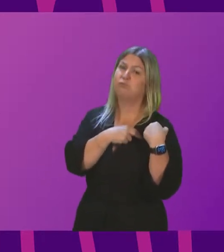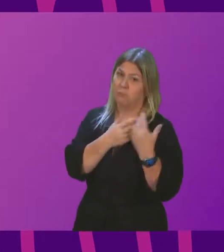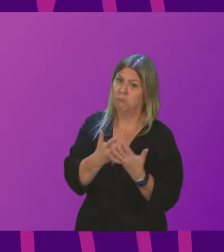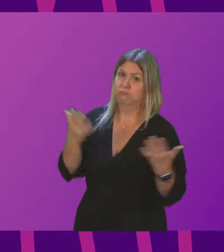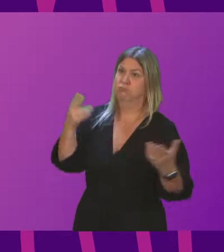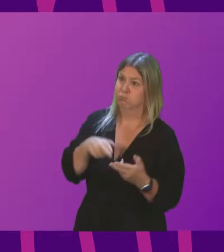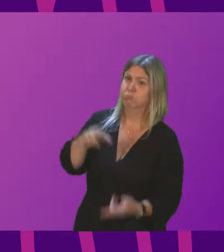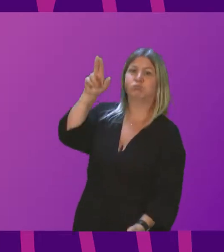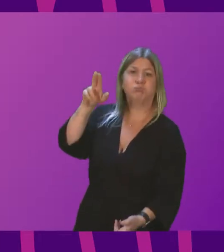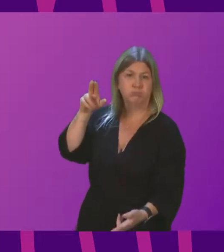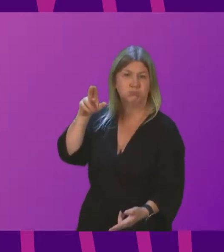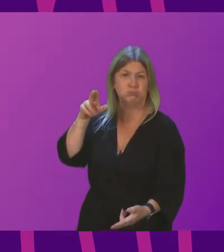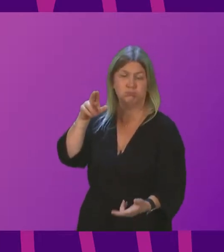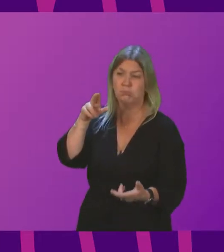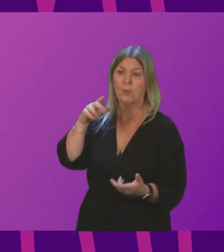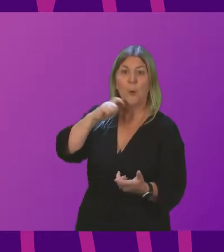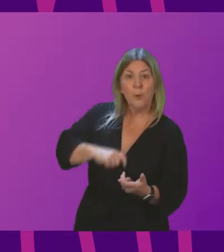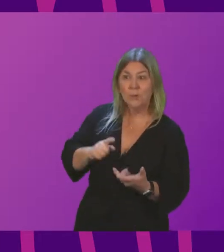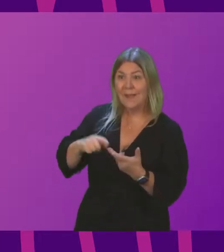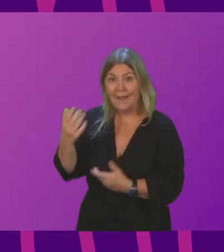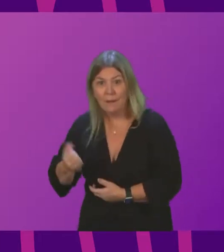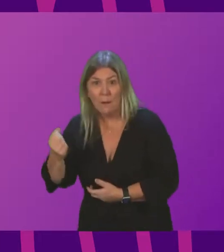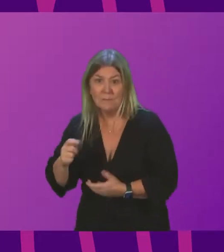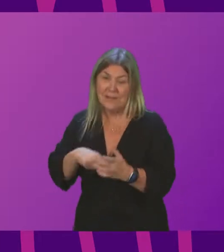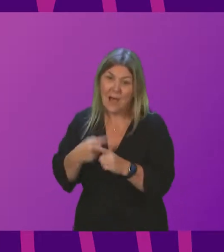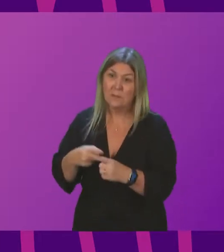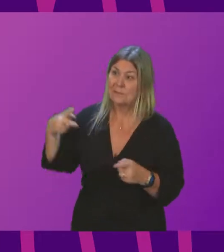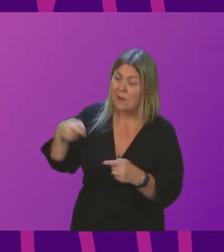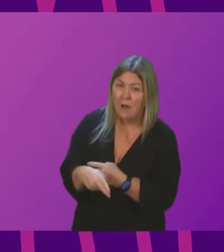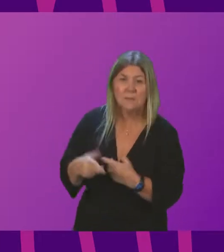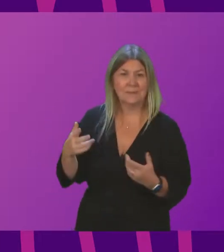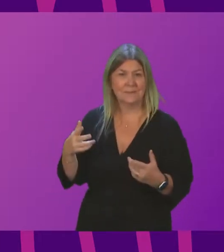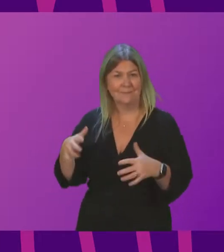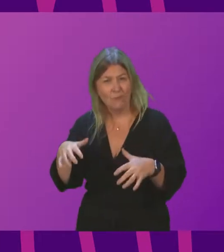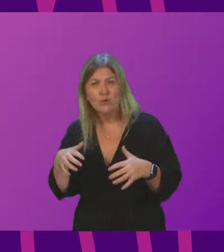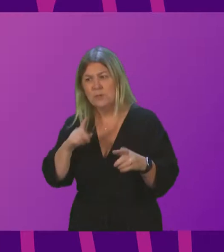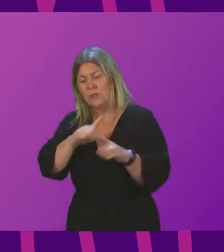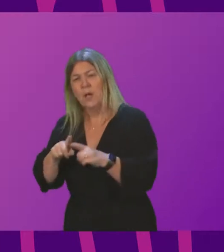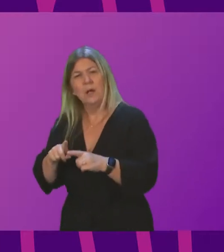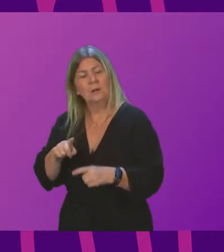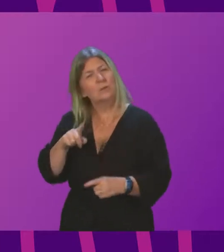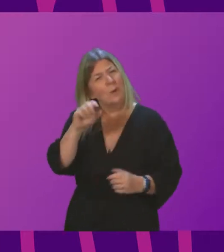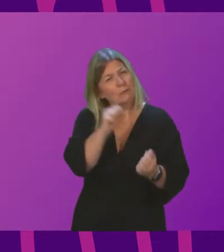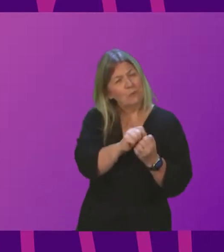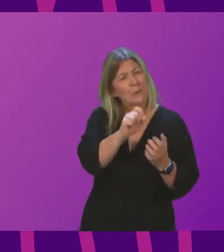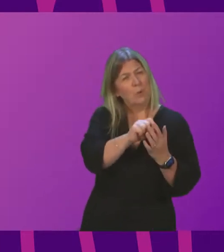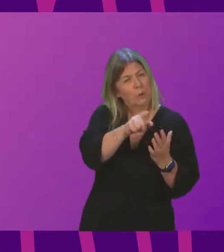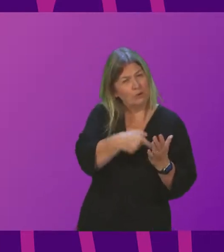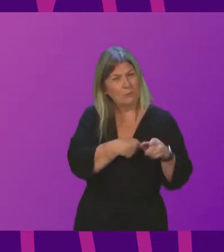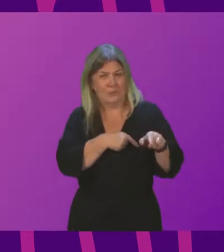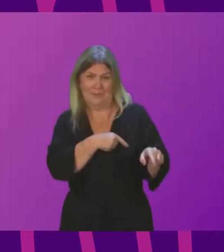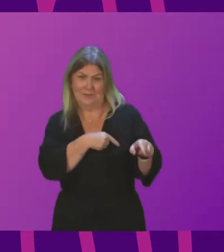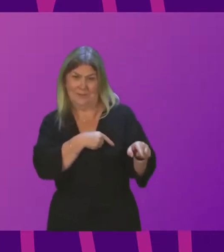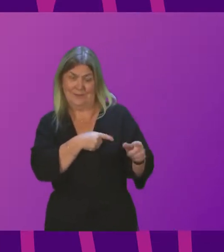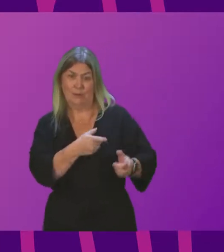and personal income tax launches frozen cutting people's disposable incomes. Does the First Minister agree with Paul Johnson, Director of the Institute of Fiscal Studies, that